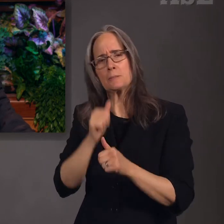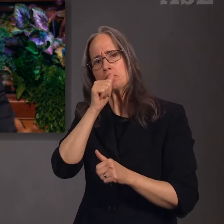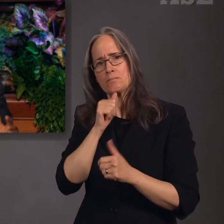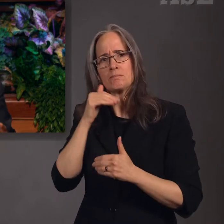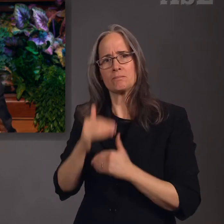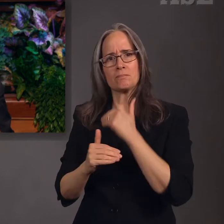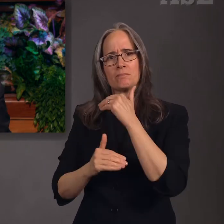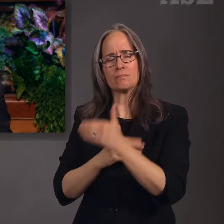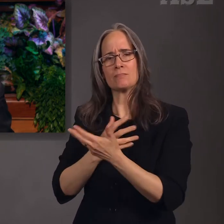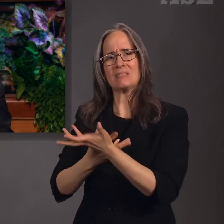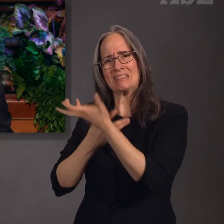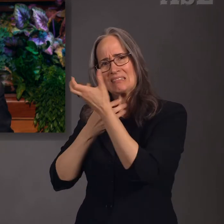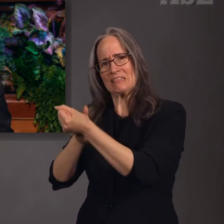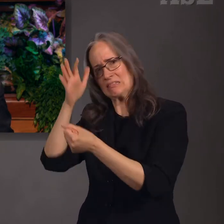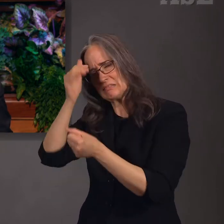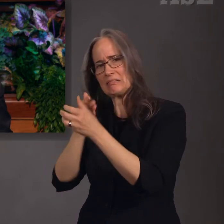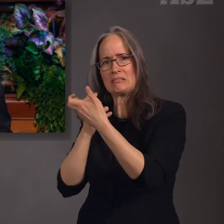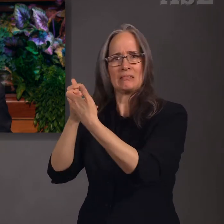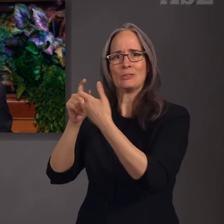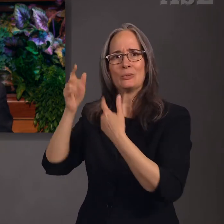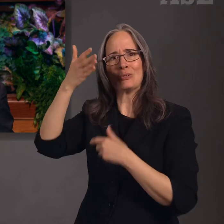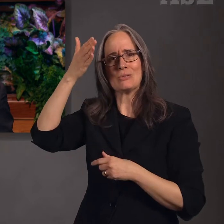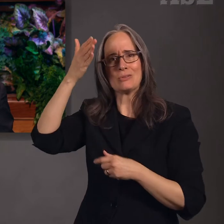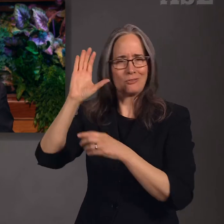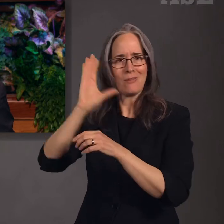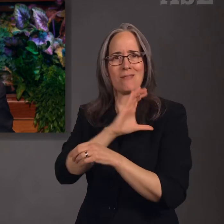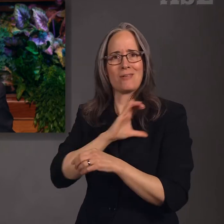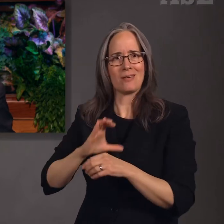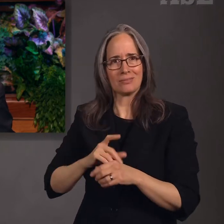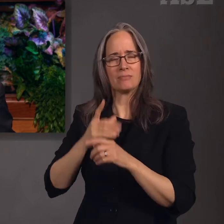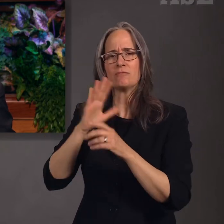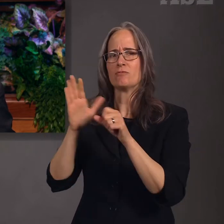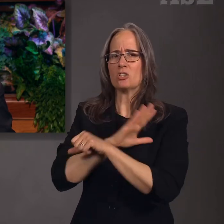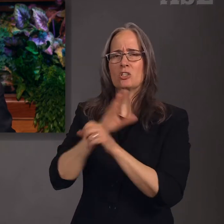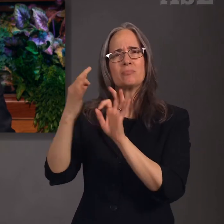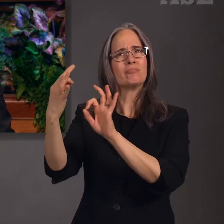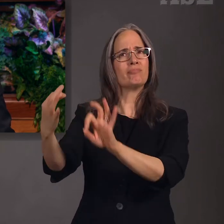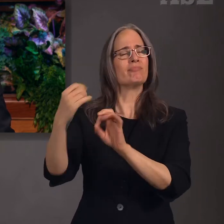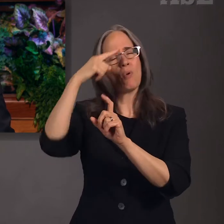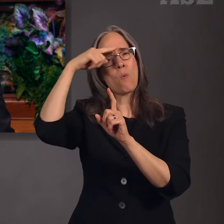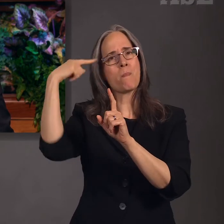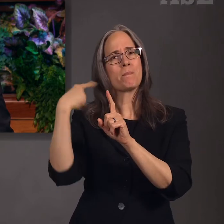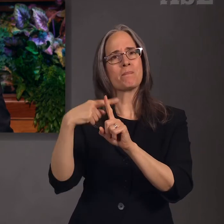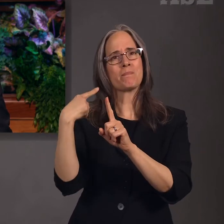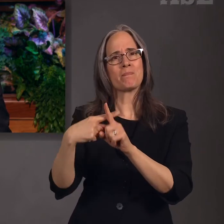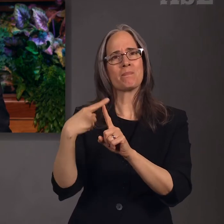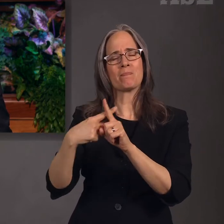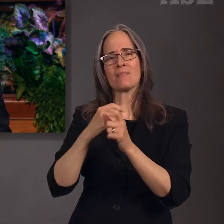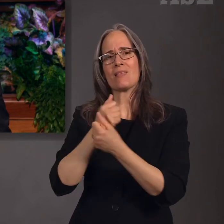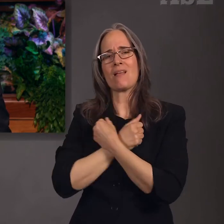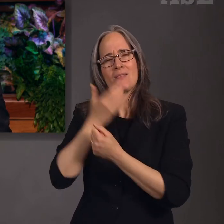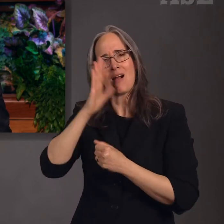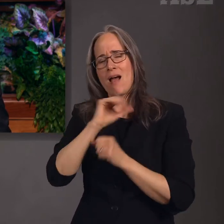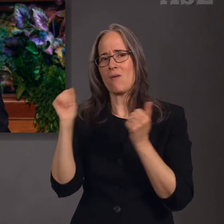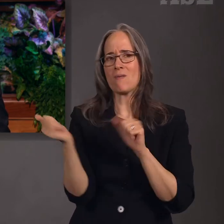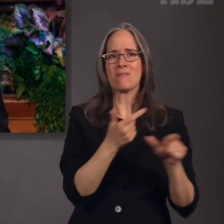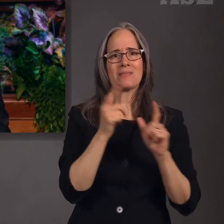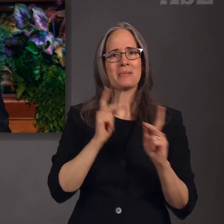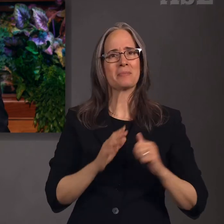brightness of hope and a love of God and of all men. The doctrine of Christ helps us find